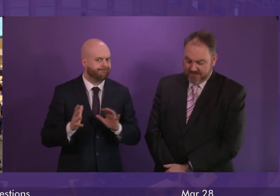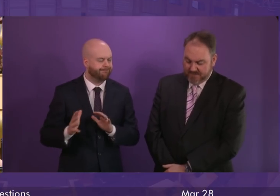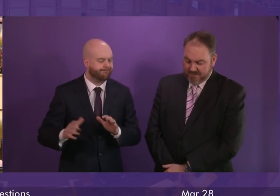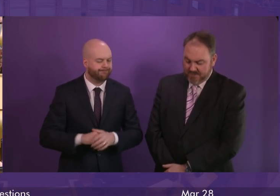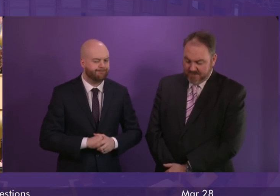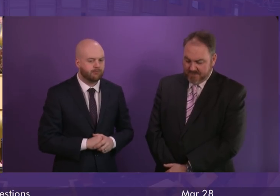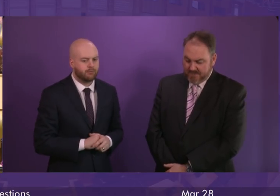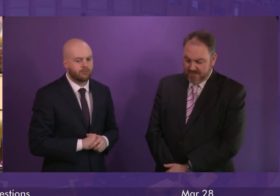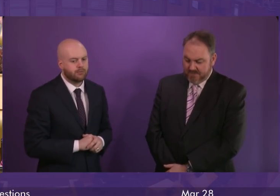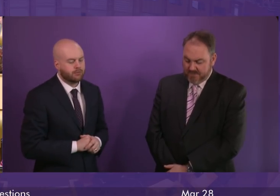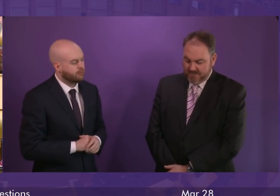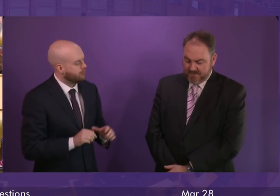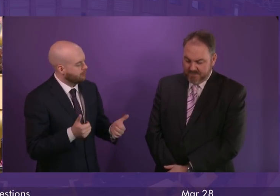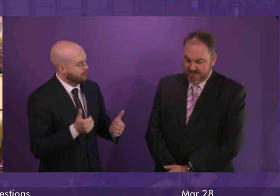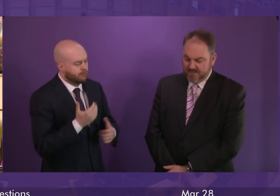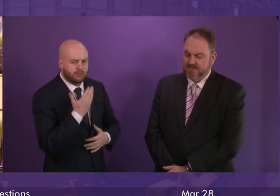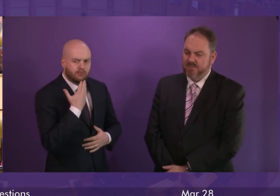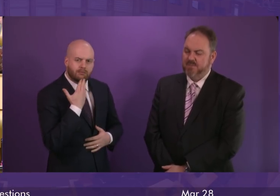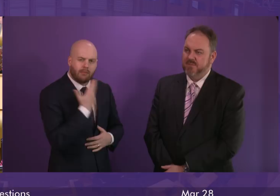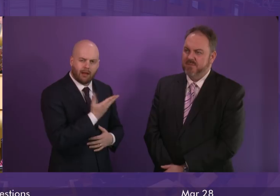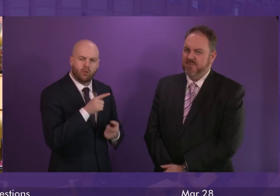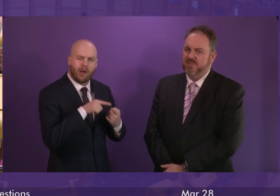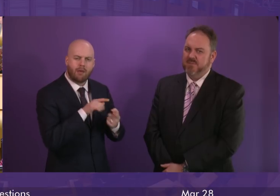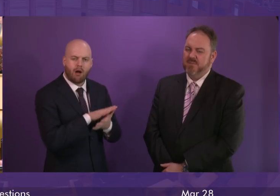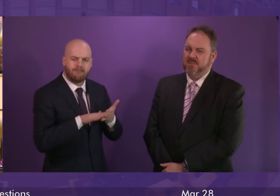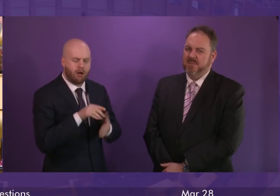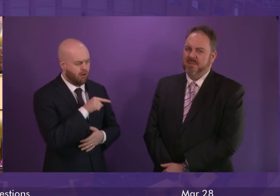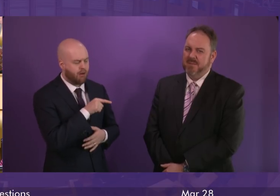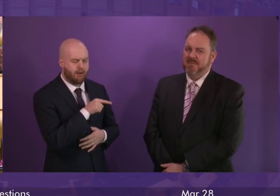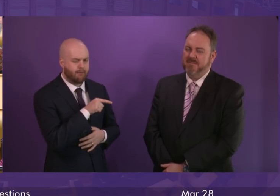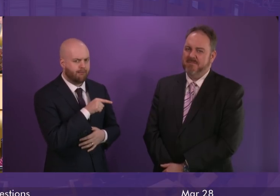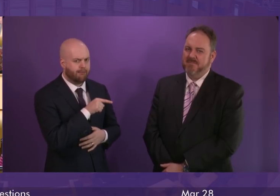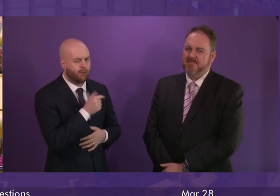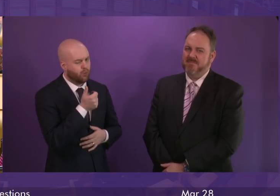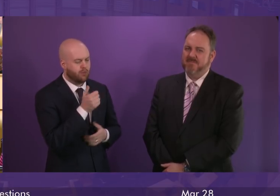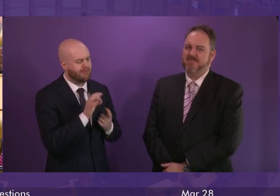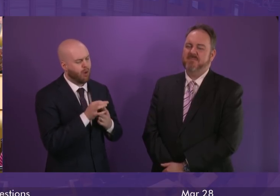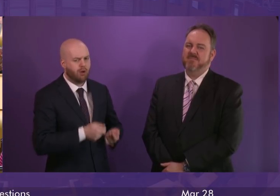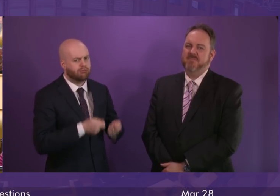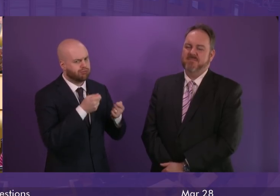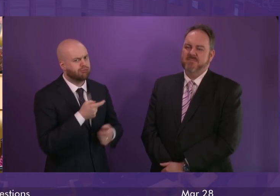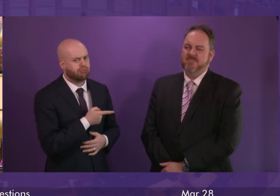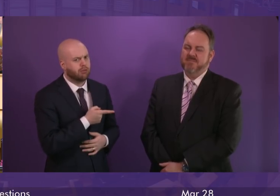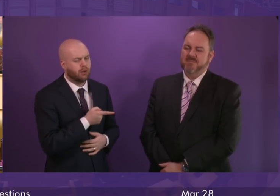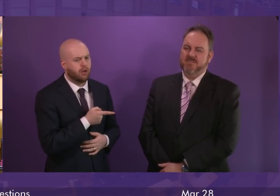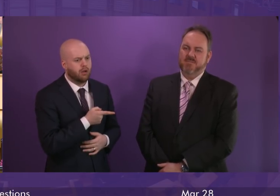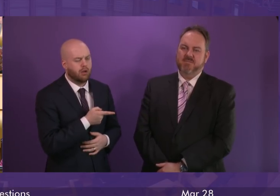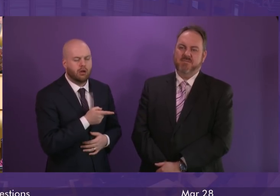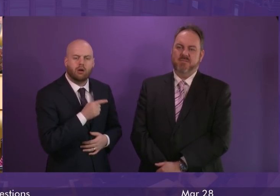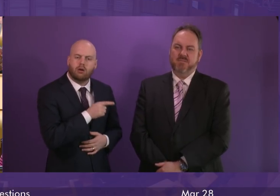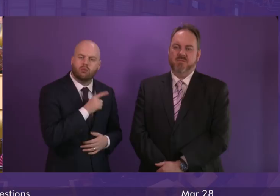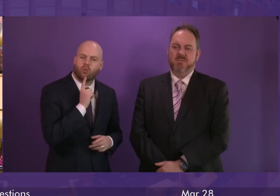Can I thank Emma Harper for raising this case and I think what she has just outlined there is an illustration